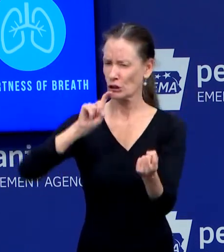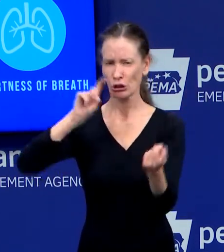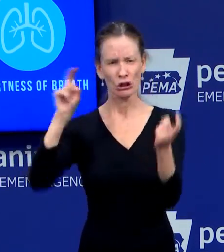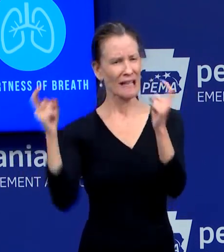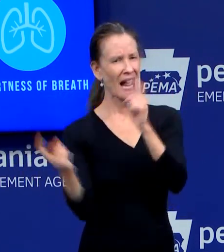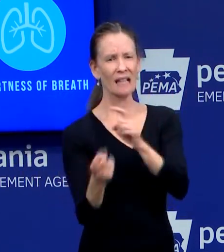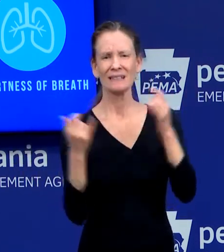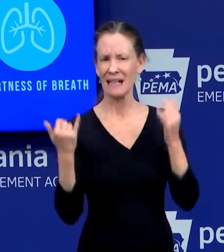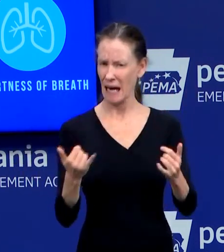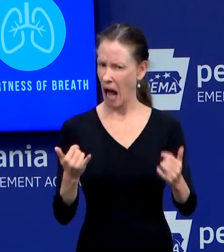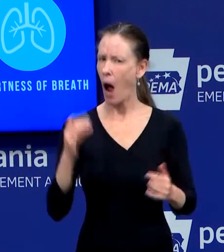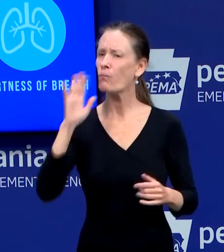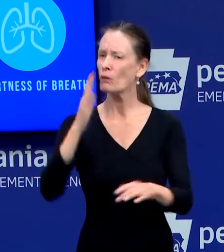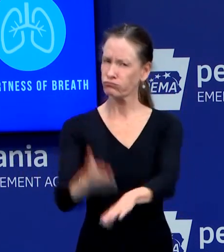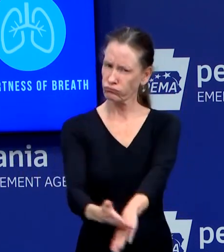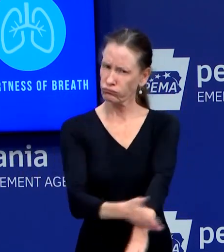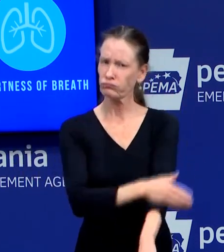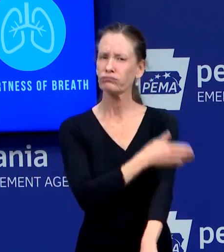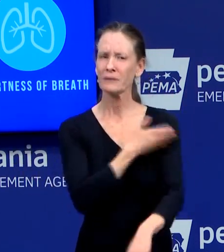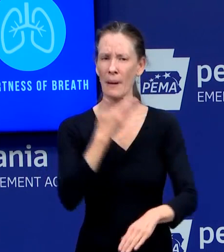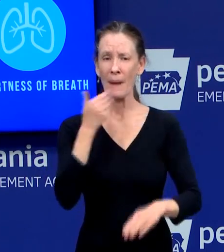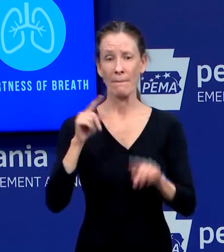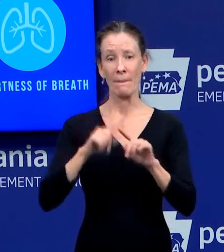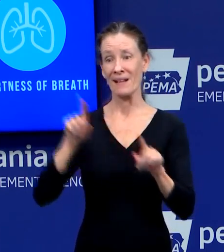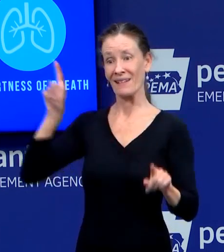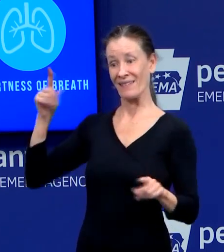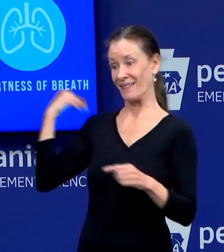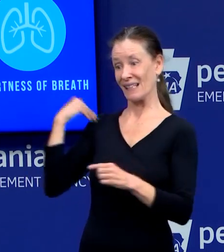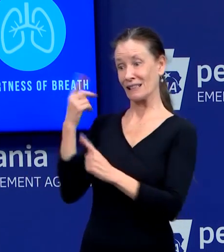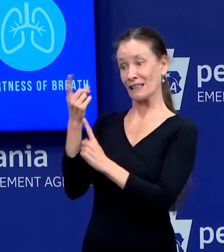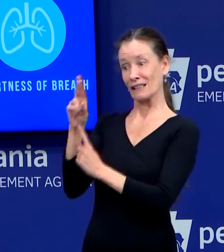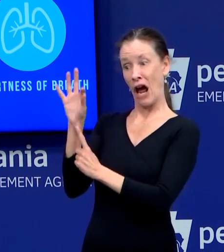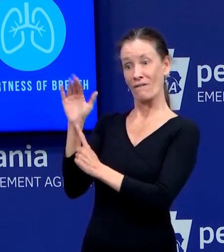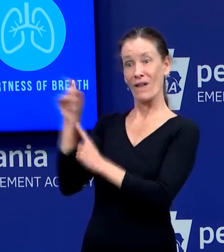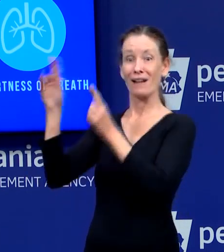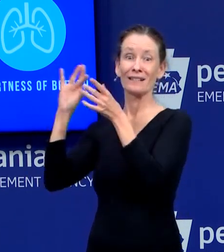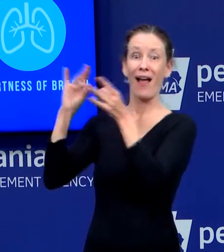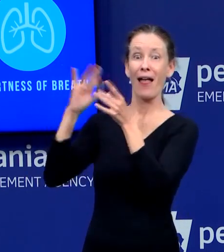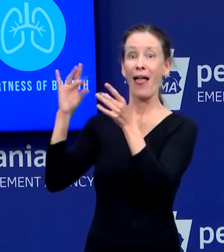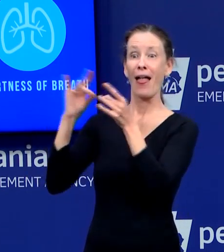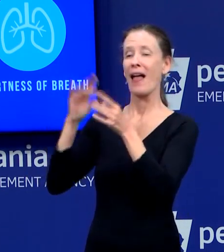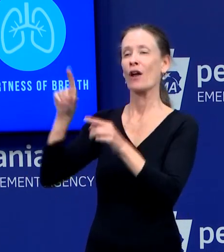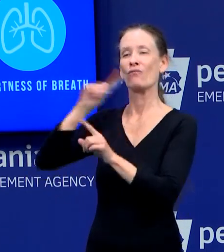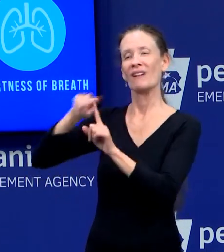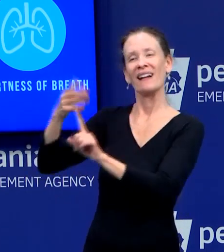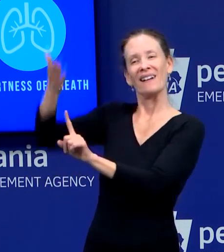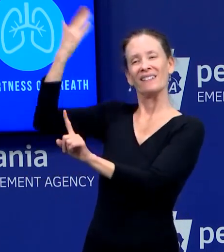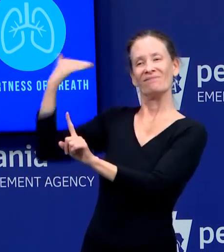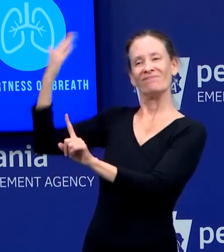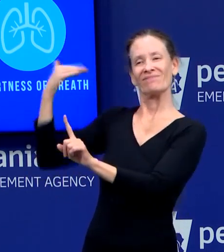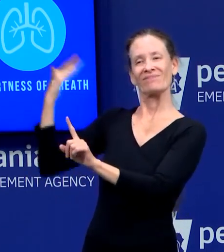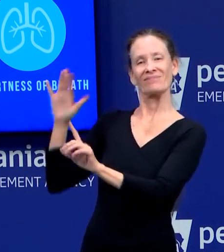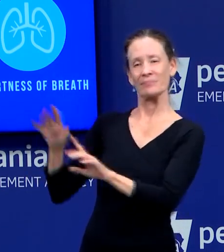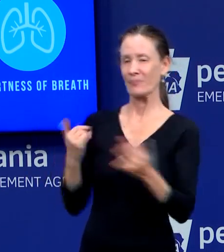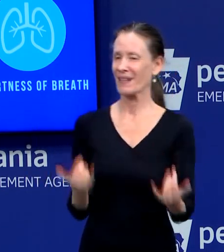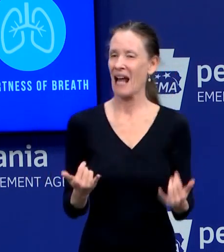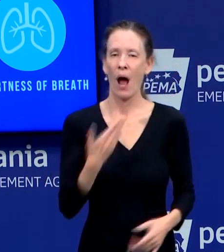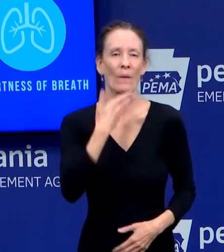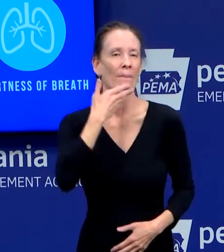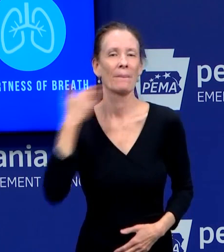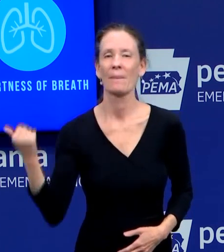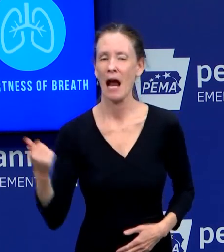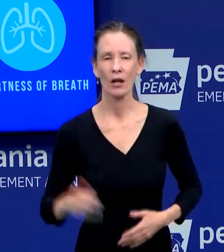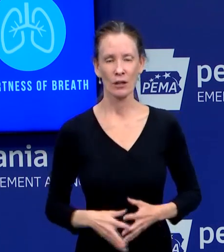And I think he's referring to that that whole history has been insufficient. Okay. But I just have to ask you this, though, then. Back in the time when, say, you were